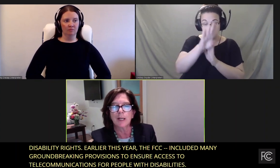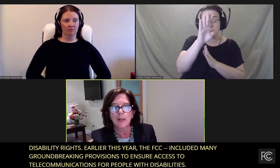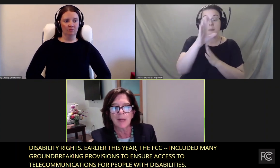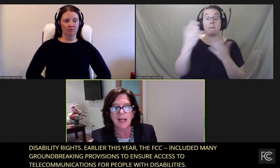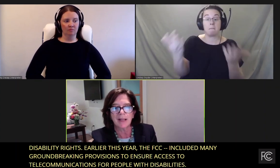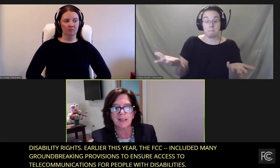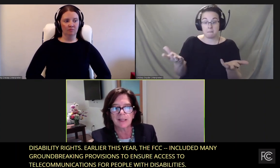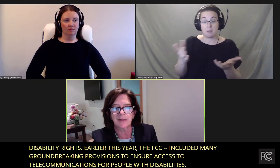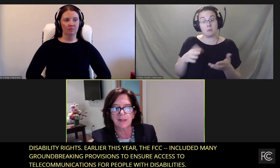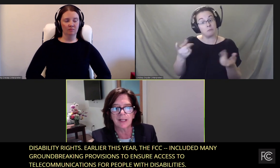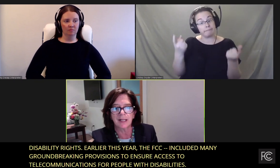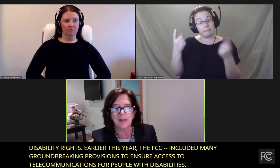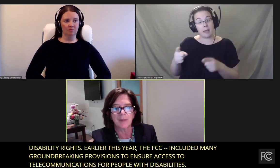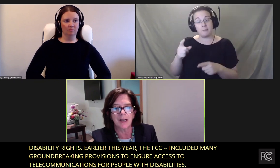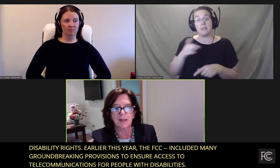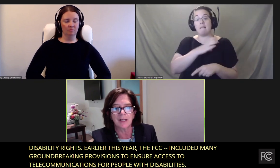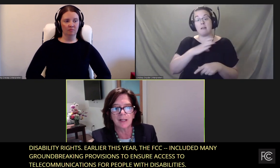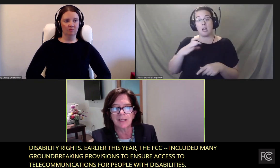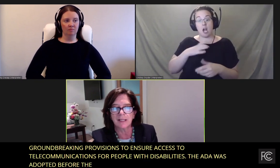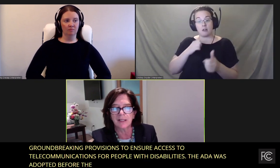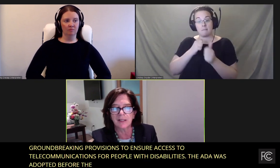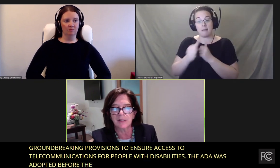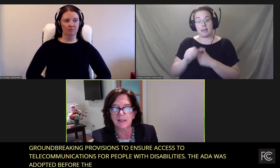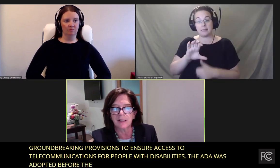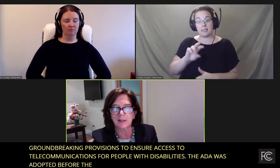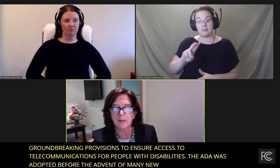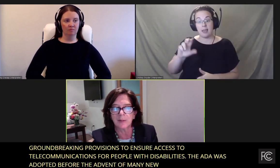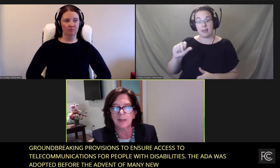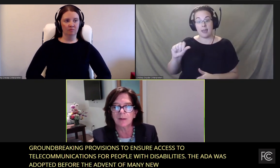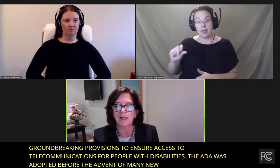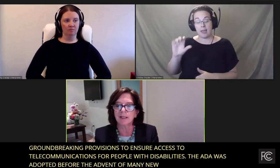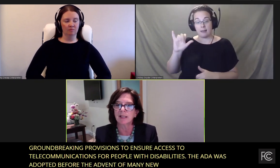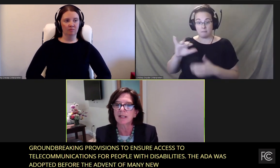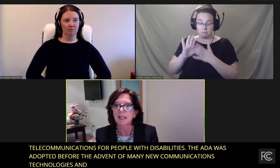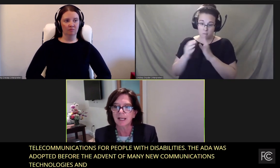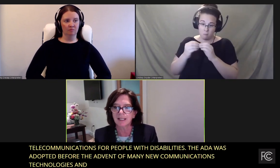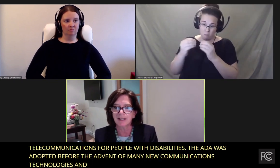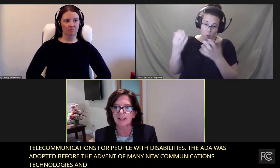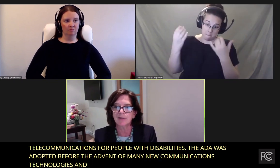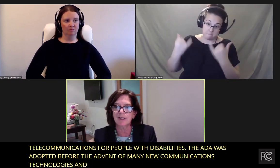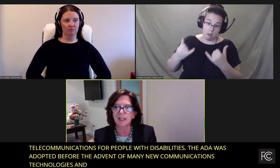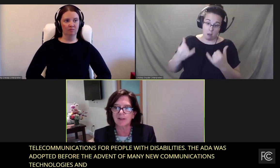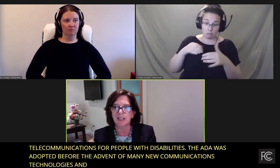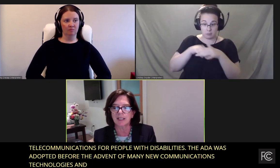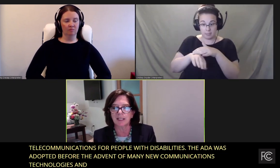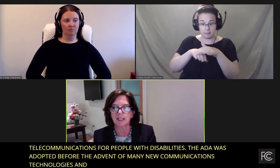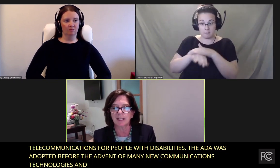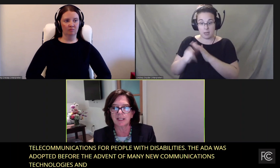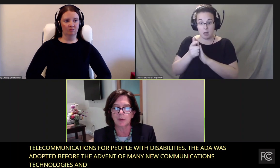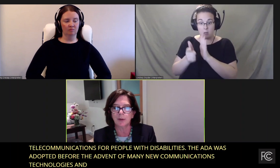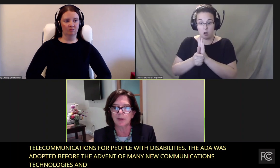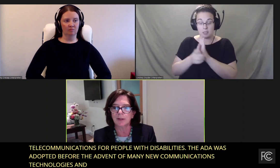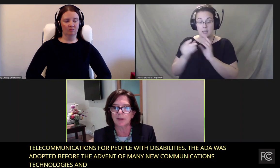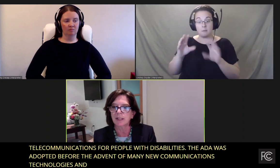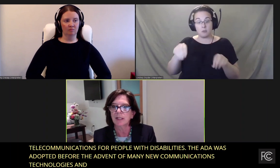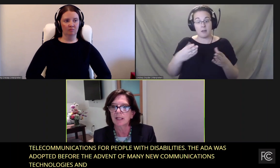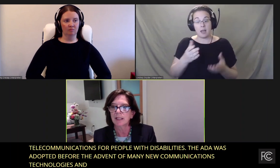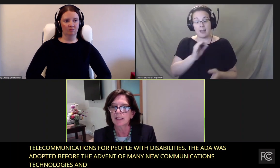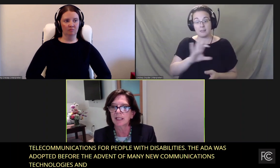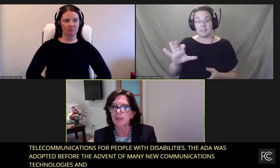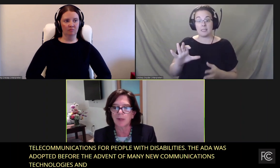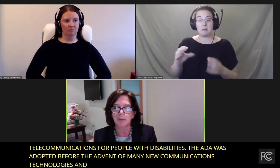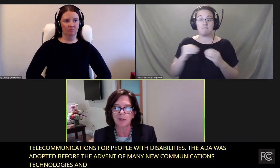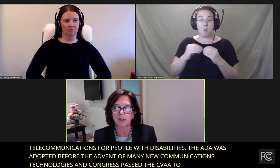as a result, passed the CVAA to modernize the nation's accessibility laws and to give the FCC new tools